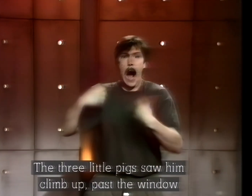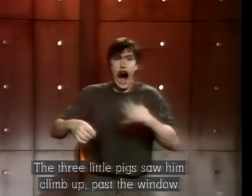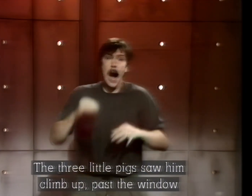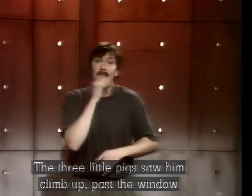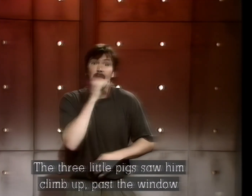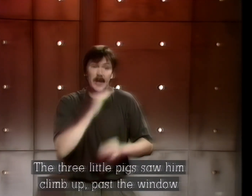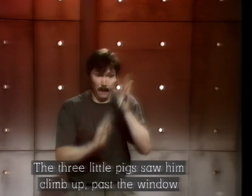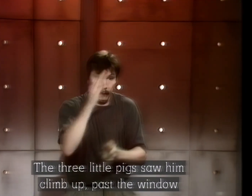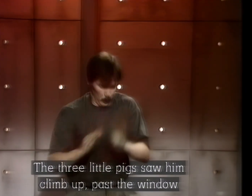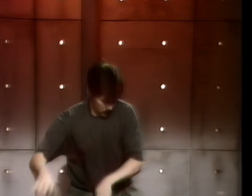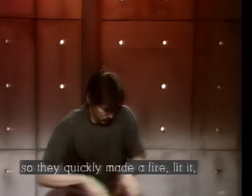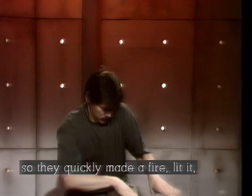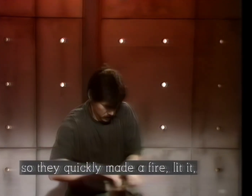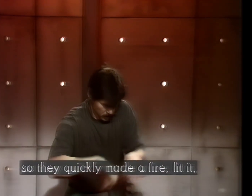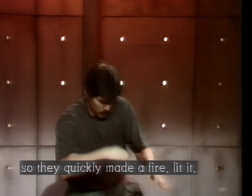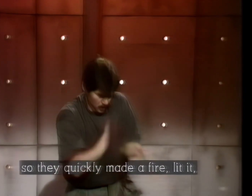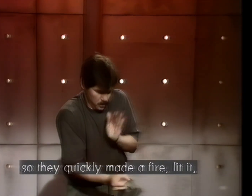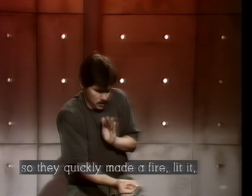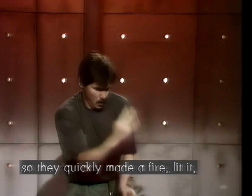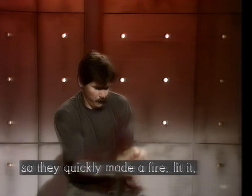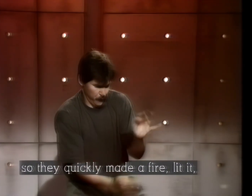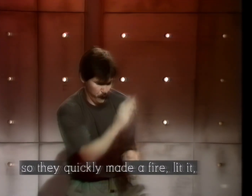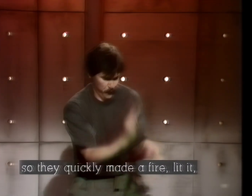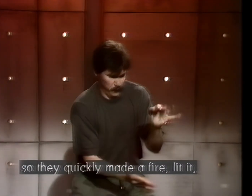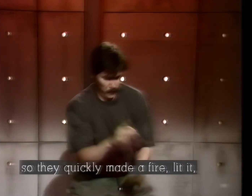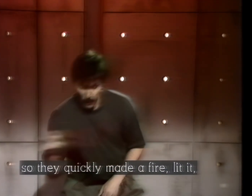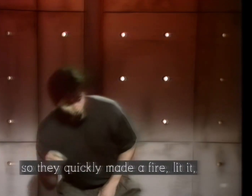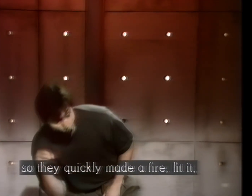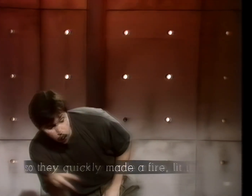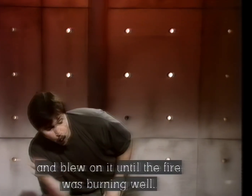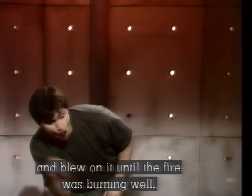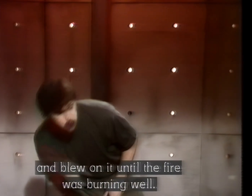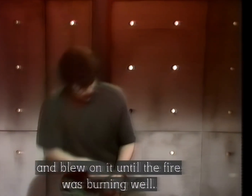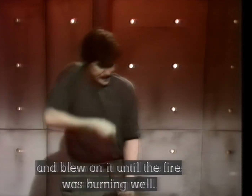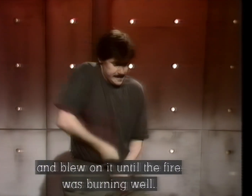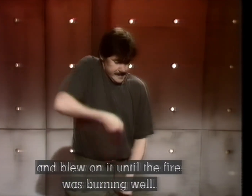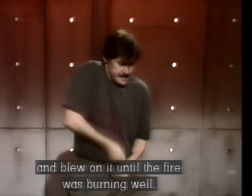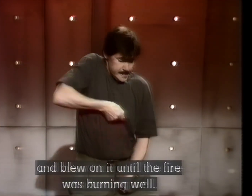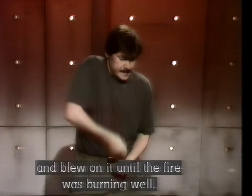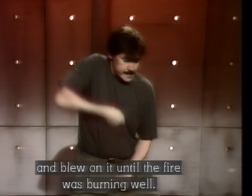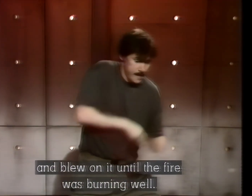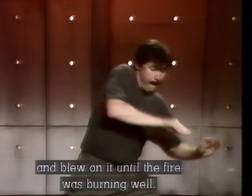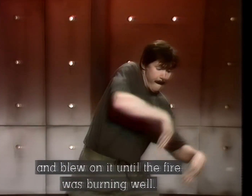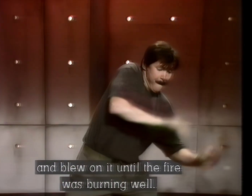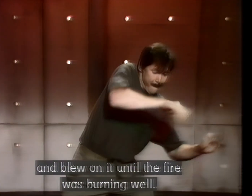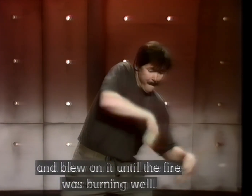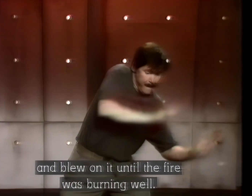window. So, quickly, they made a fire in the fireplace, lit it, blew on it, used the bellows on it,